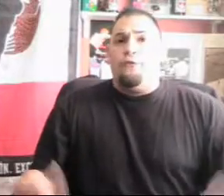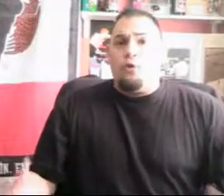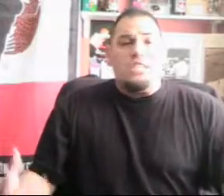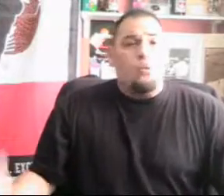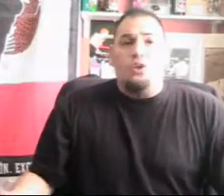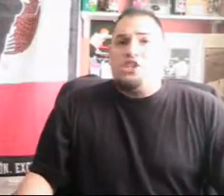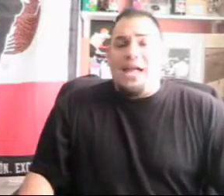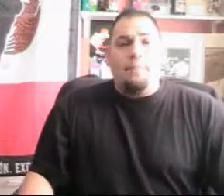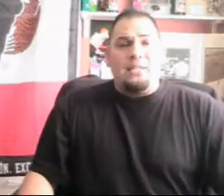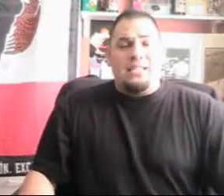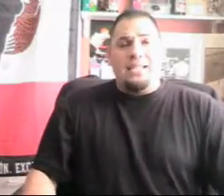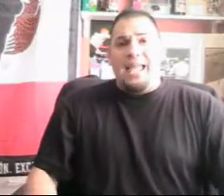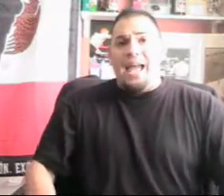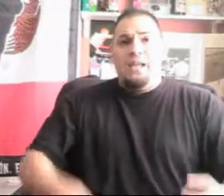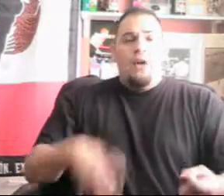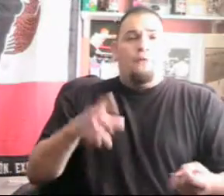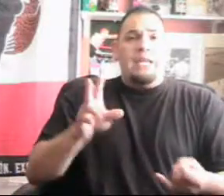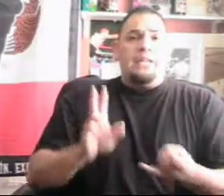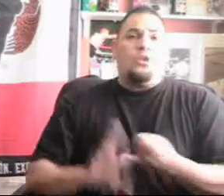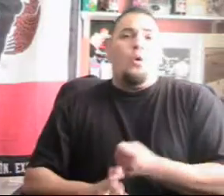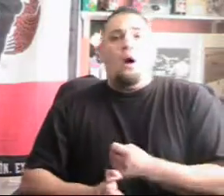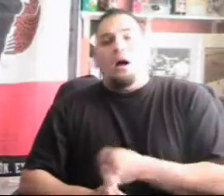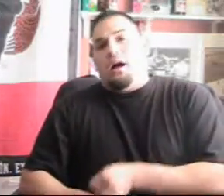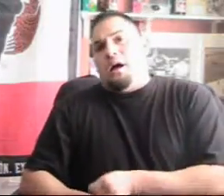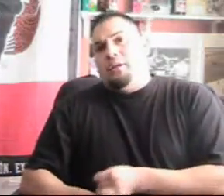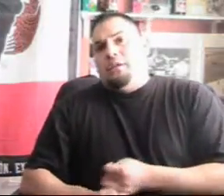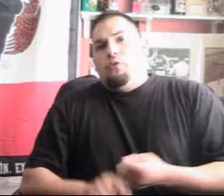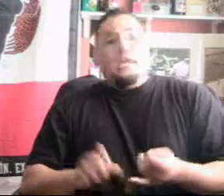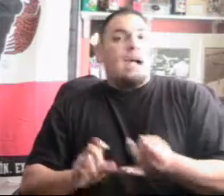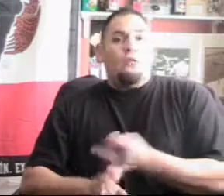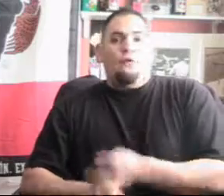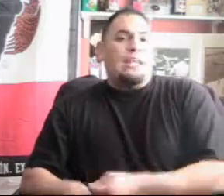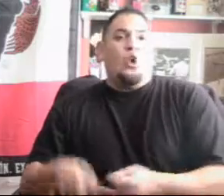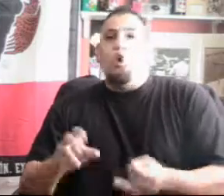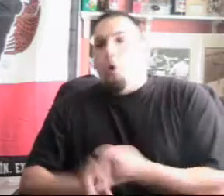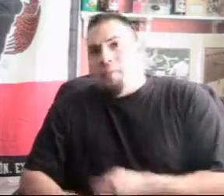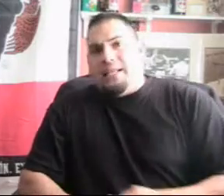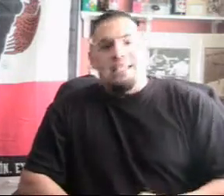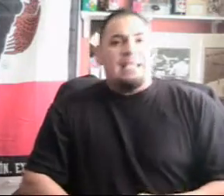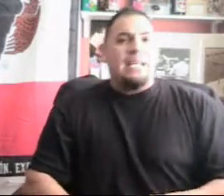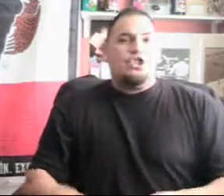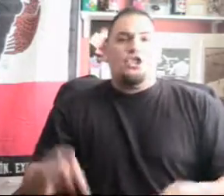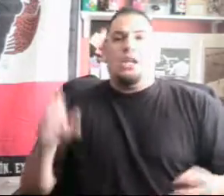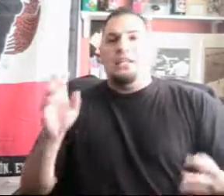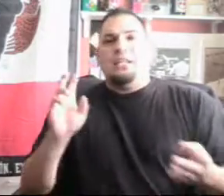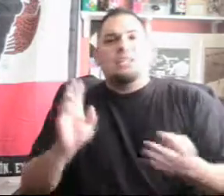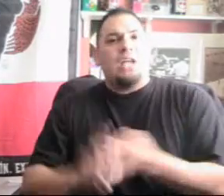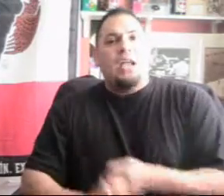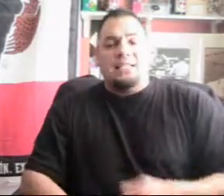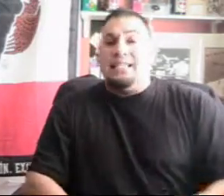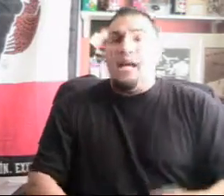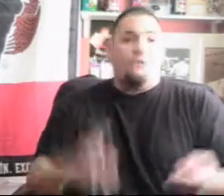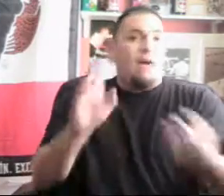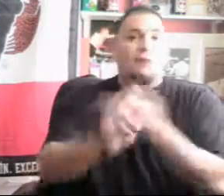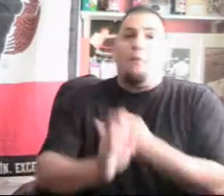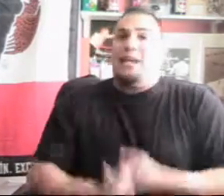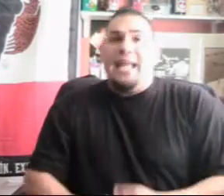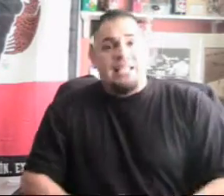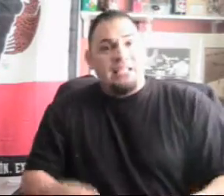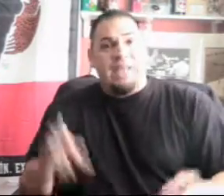to 14 world champions. He's had, uh, Ricardo Finito Lopez. He's had Chiquita Gonzalez. He's had Rafa Marquez. He's